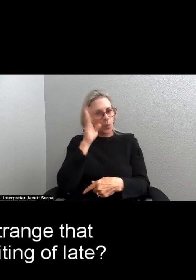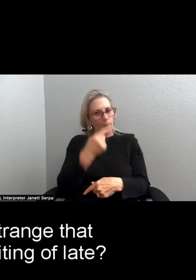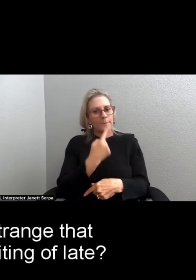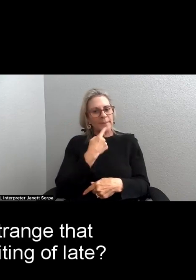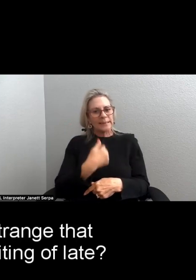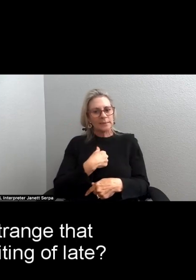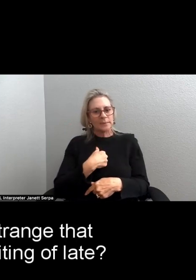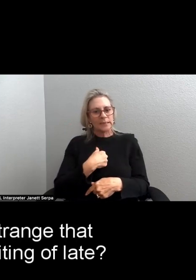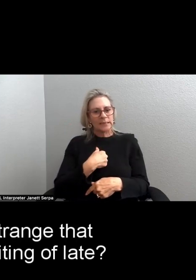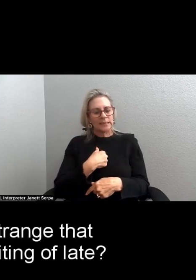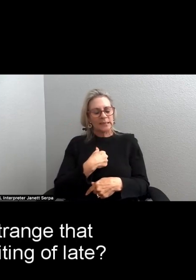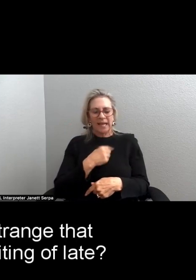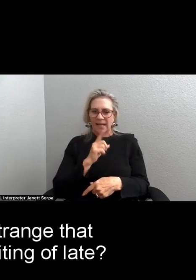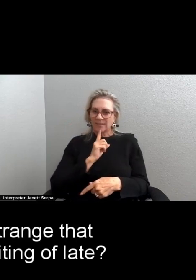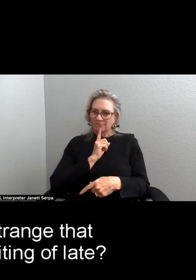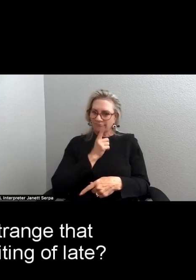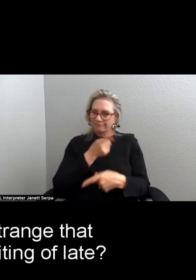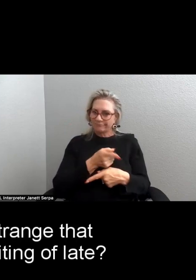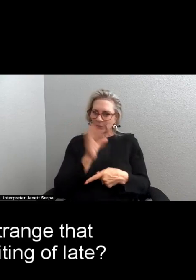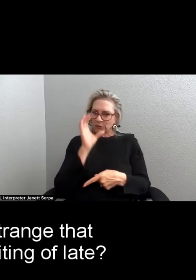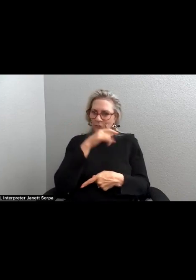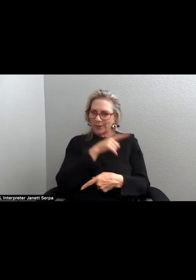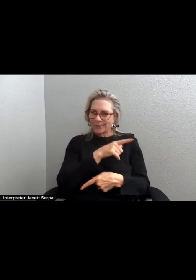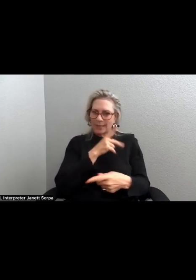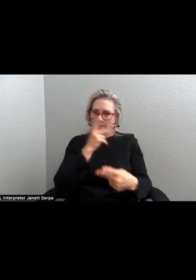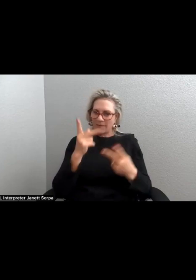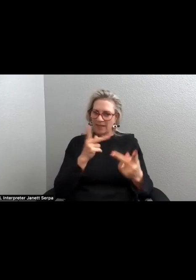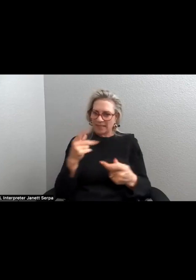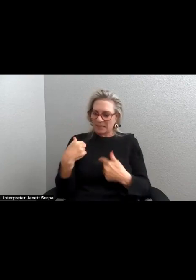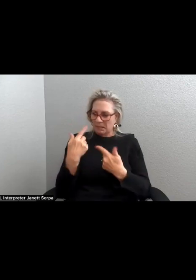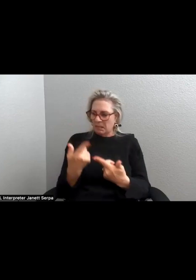and isn't it strange that he's been visiting of late?